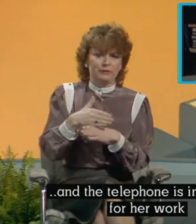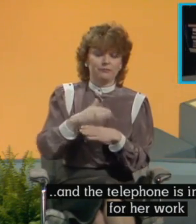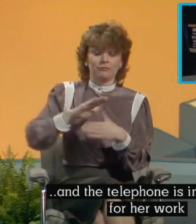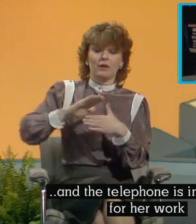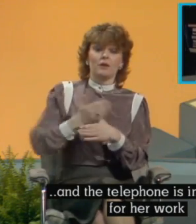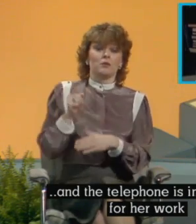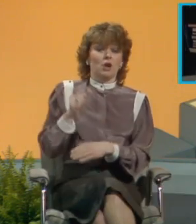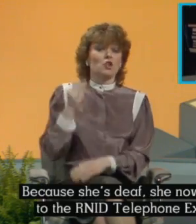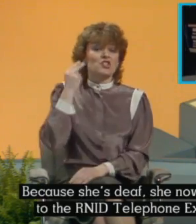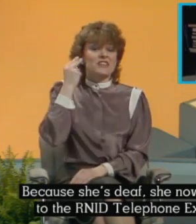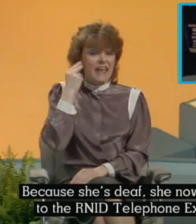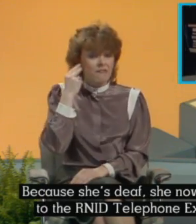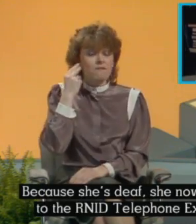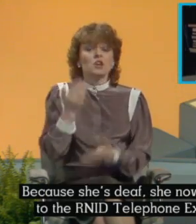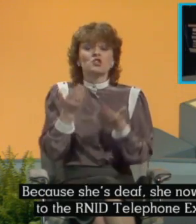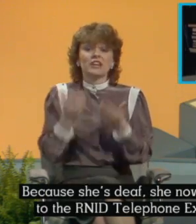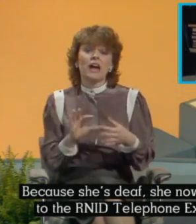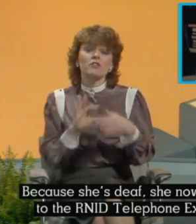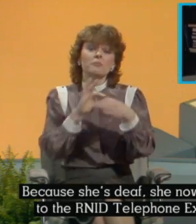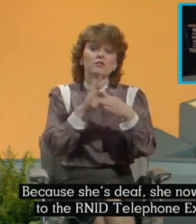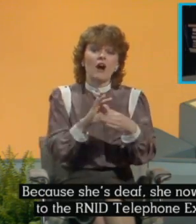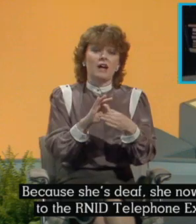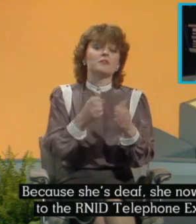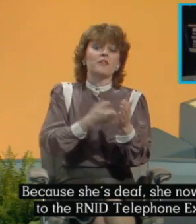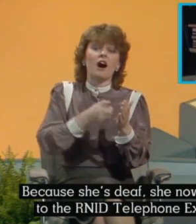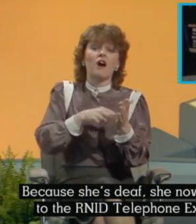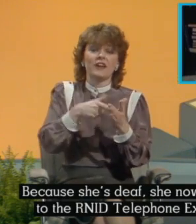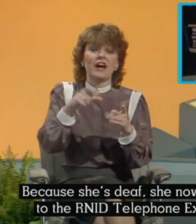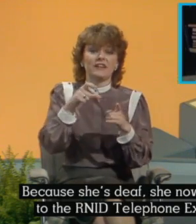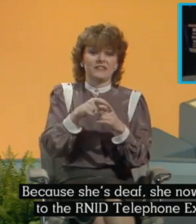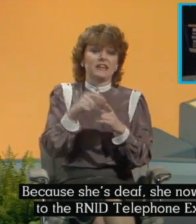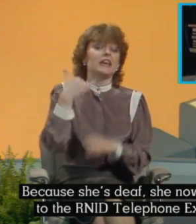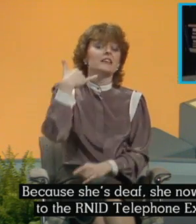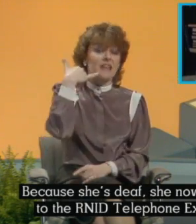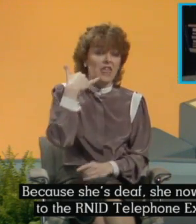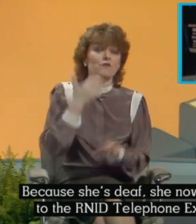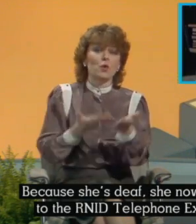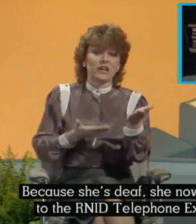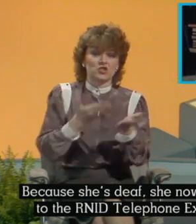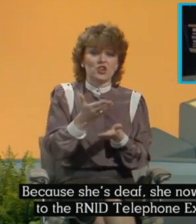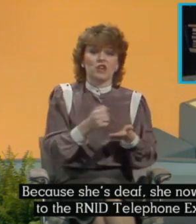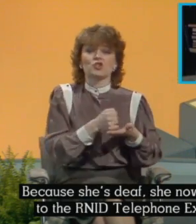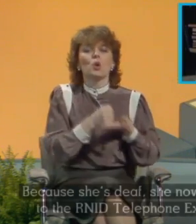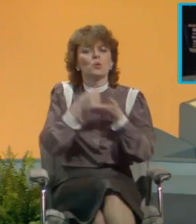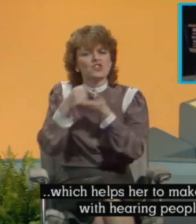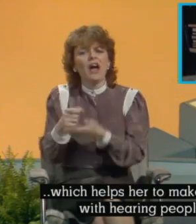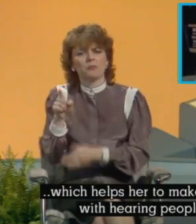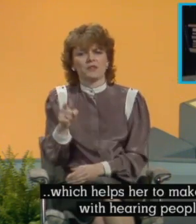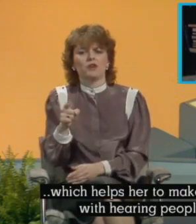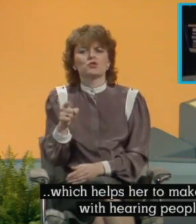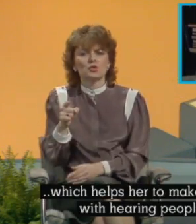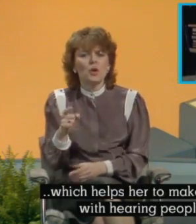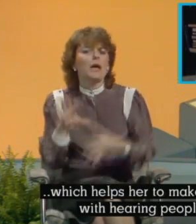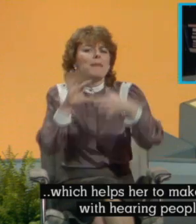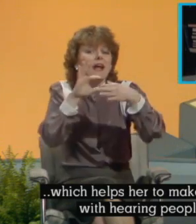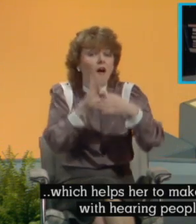work. Because she's deaf, she now subscribes to the RNID telephone exchange, which helps